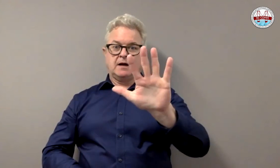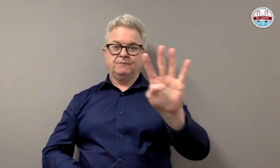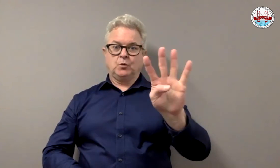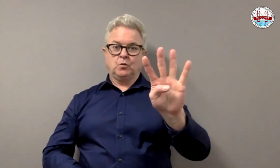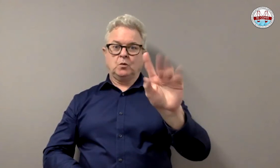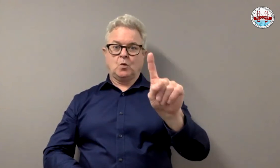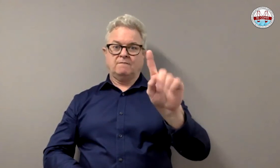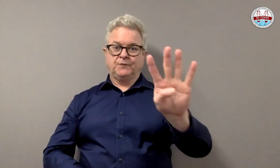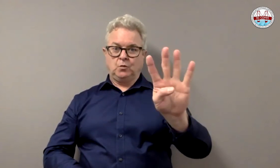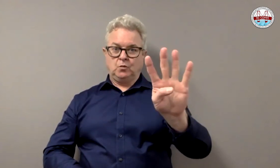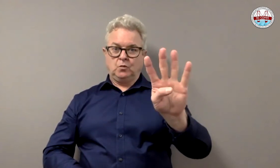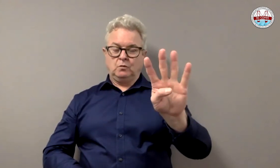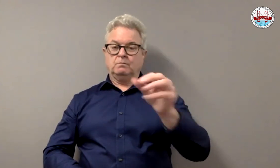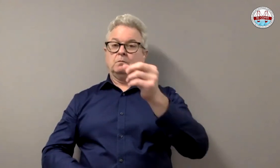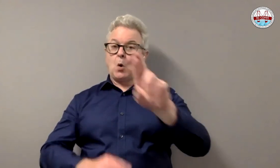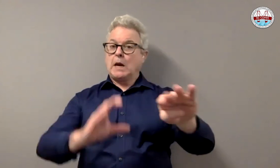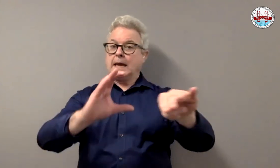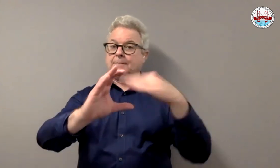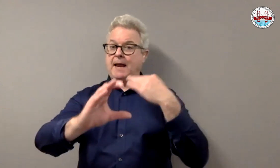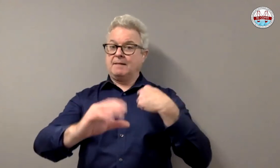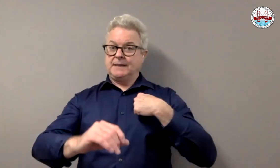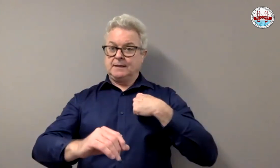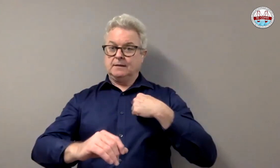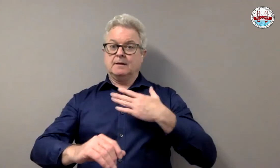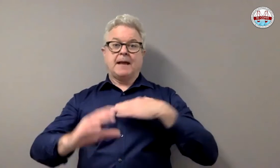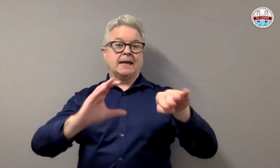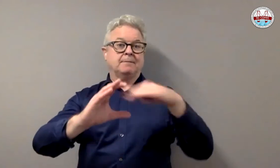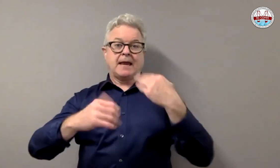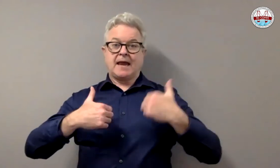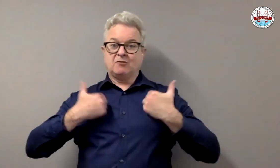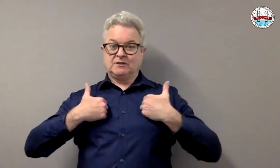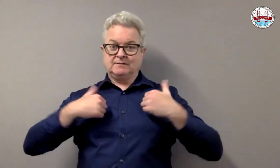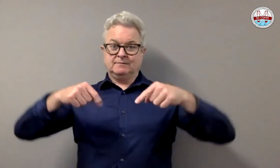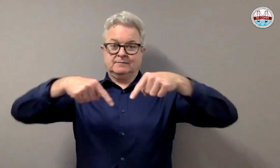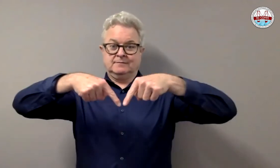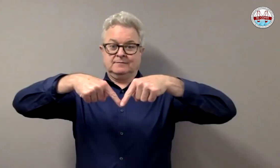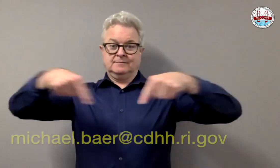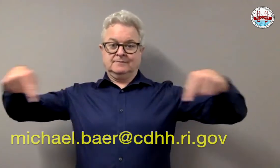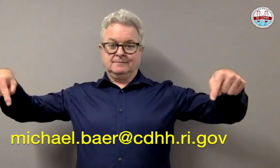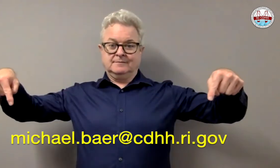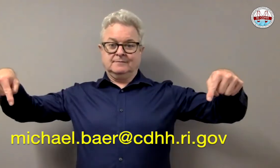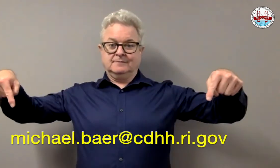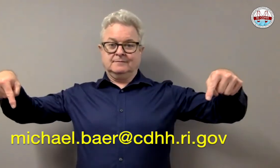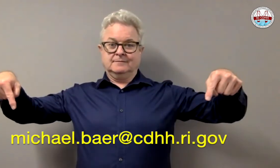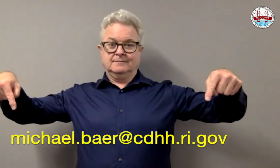-5414, or you can send me an email. My email address is as follows.